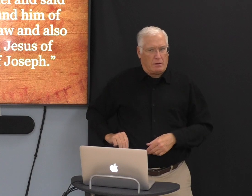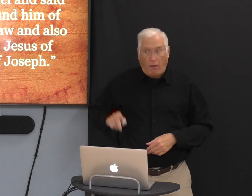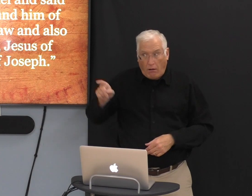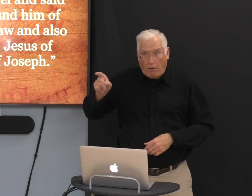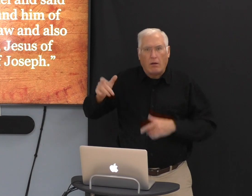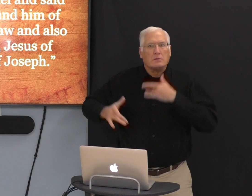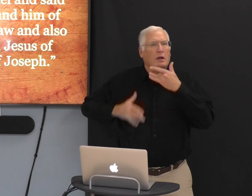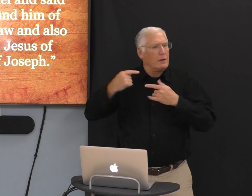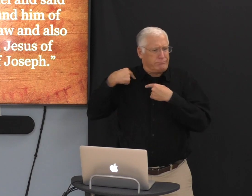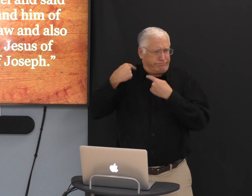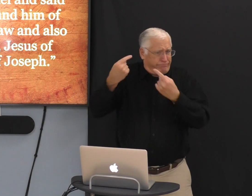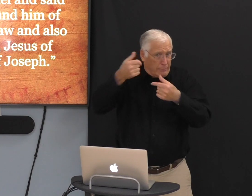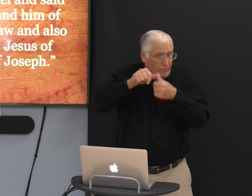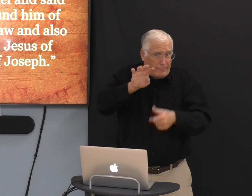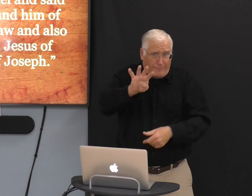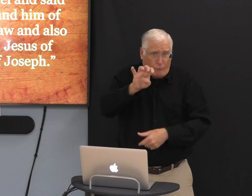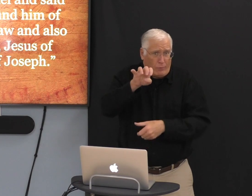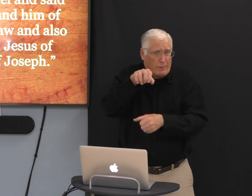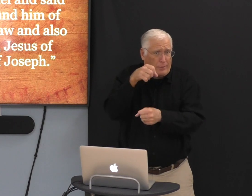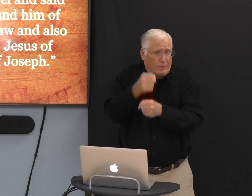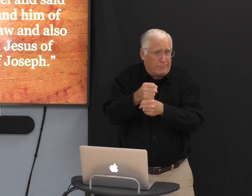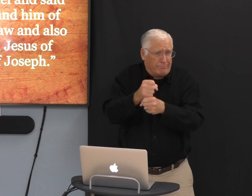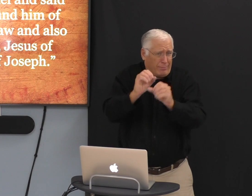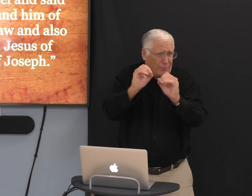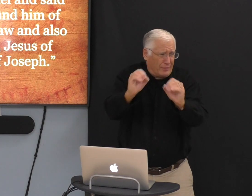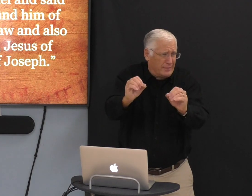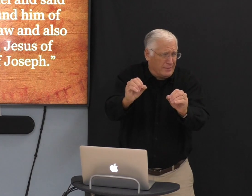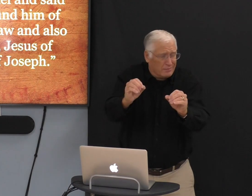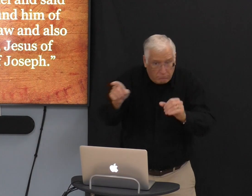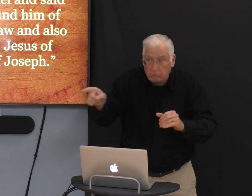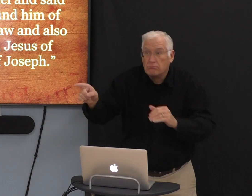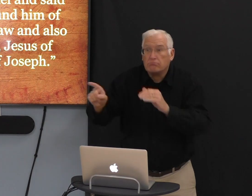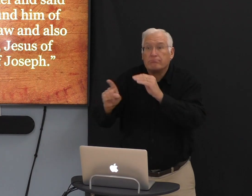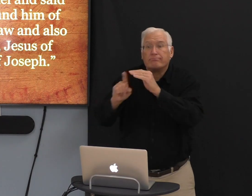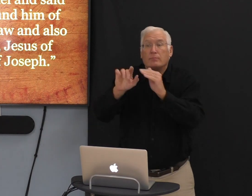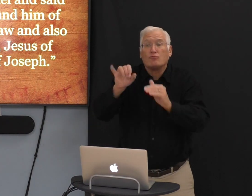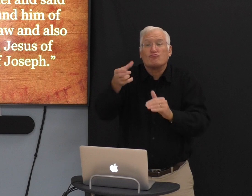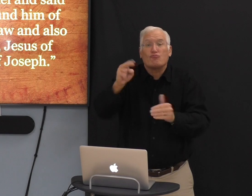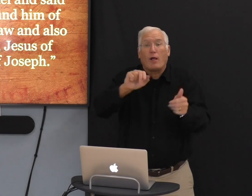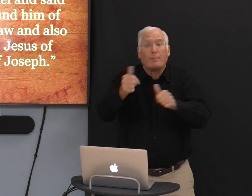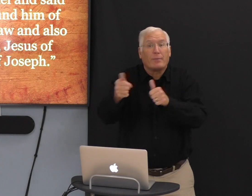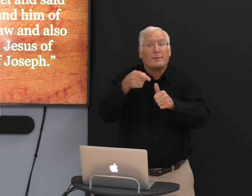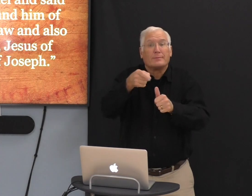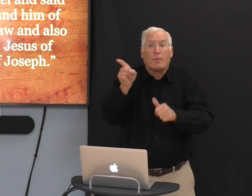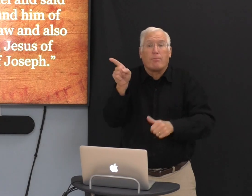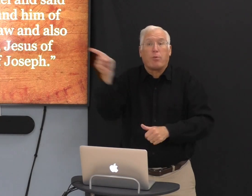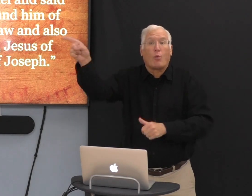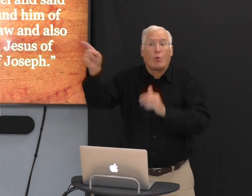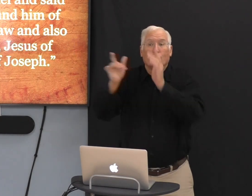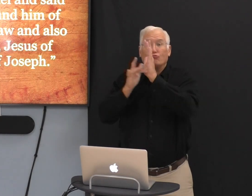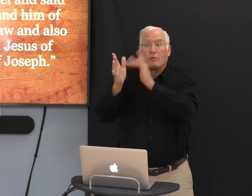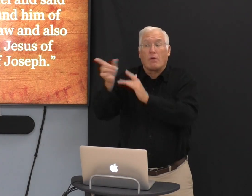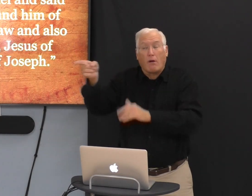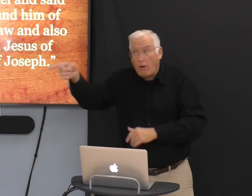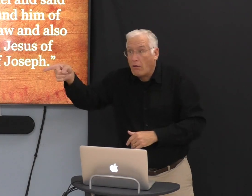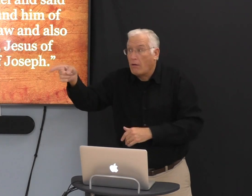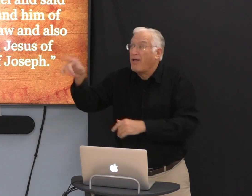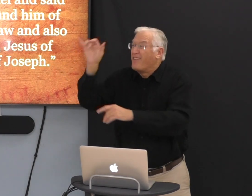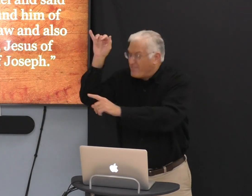The Messiah. Remember, it had been over 400 years. So, John the Baptist was